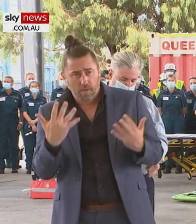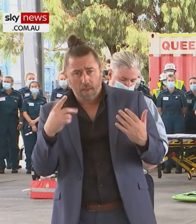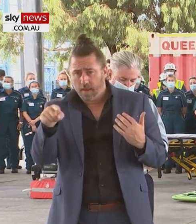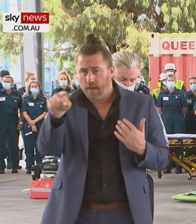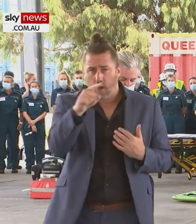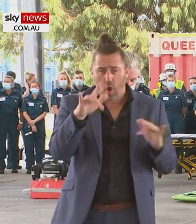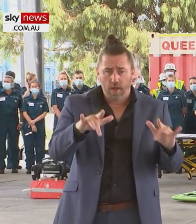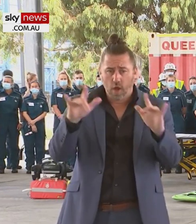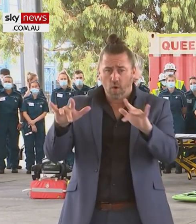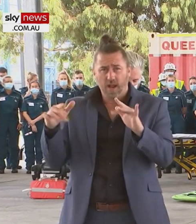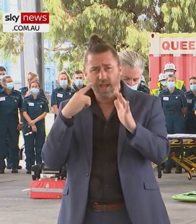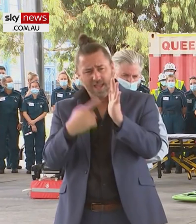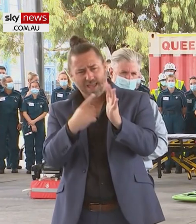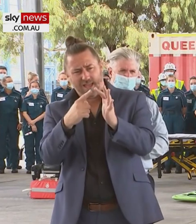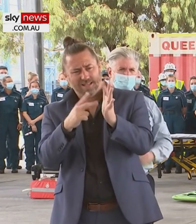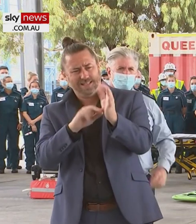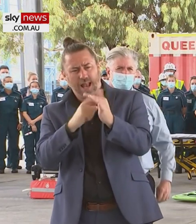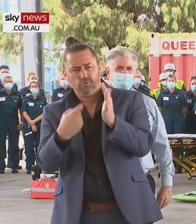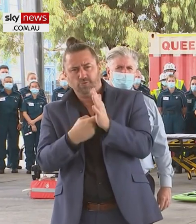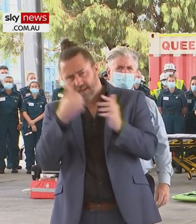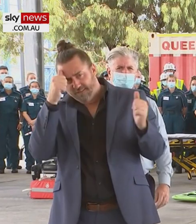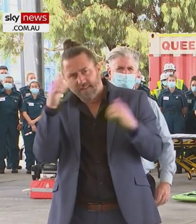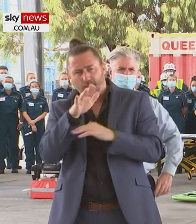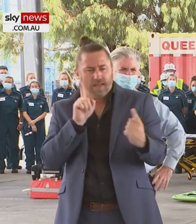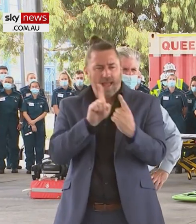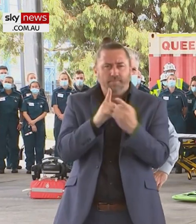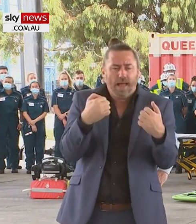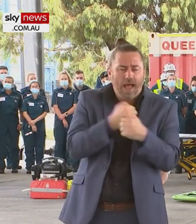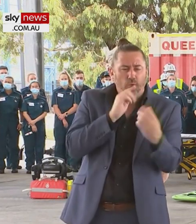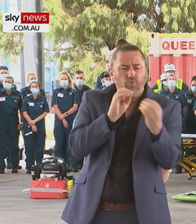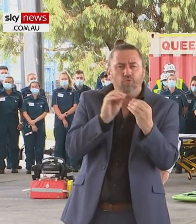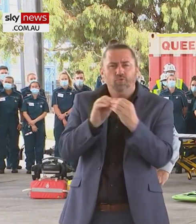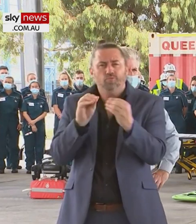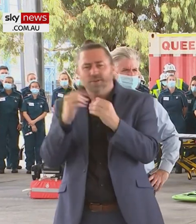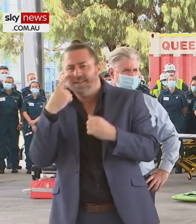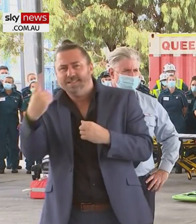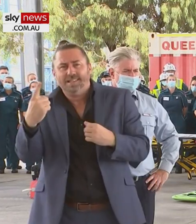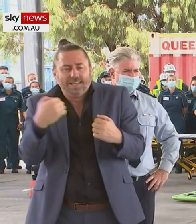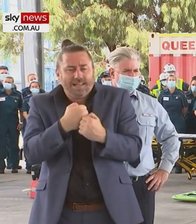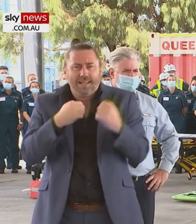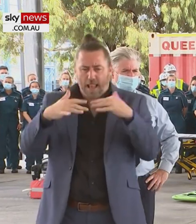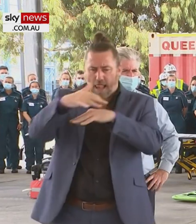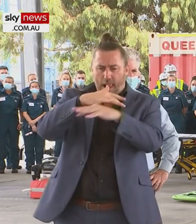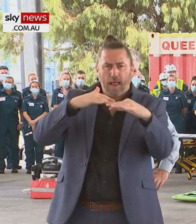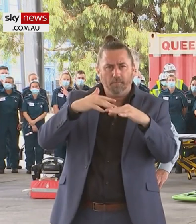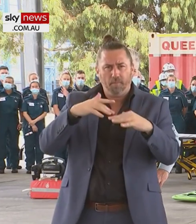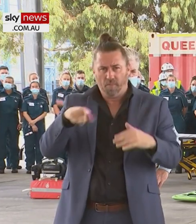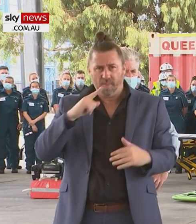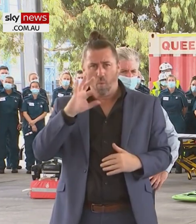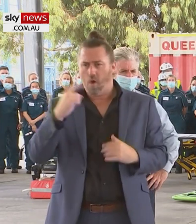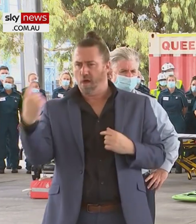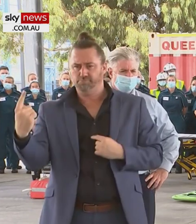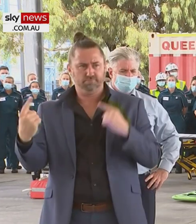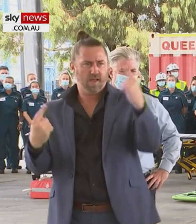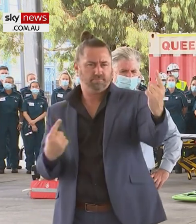going back to school. The teenagers are going back to school. There is no reason whatsoever, considering that our